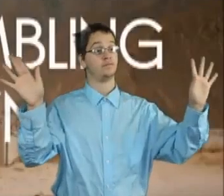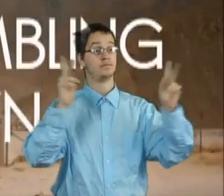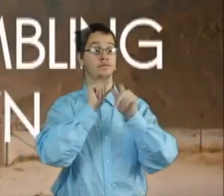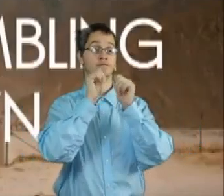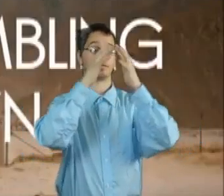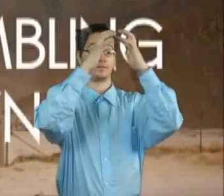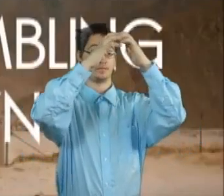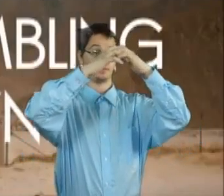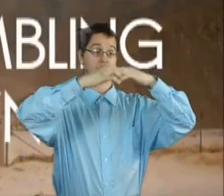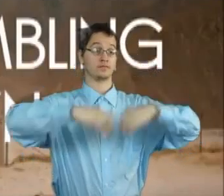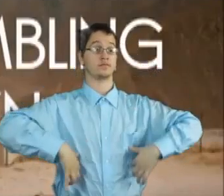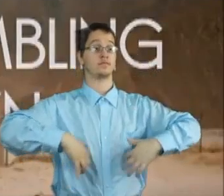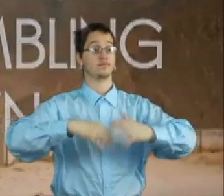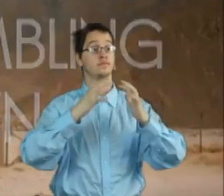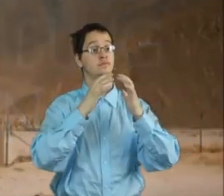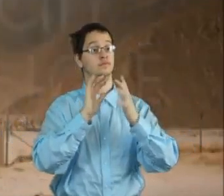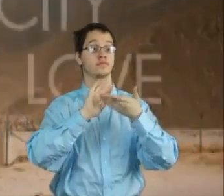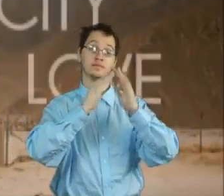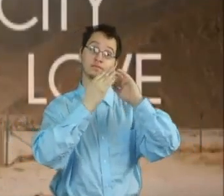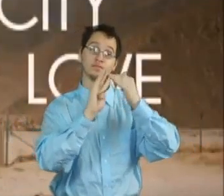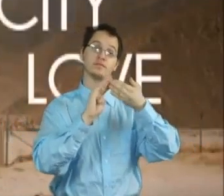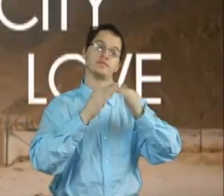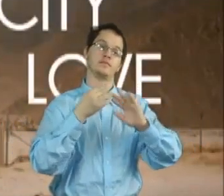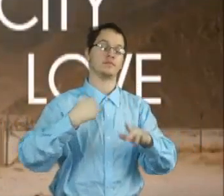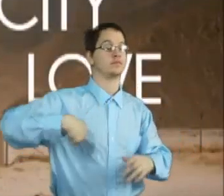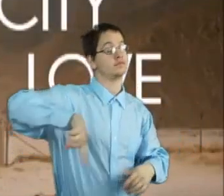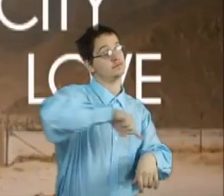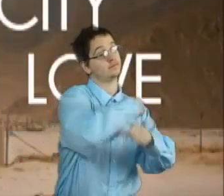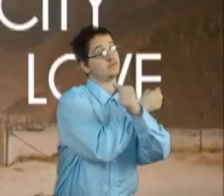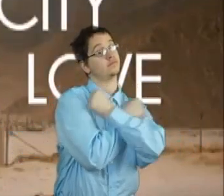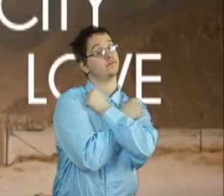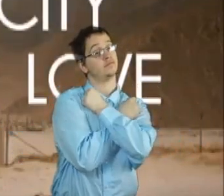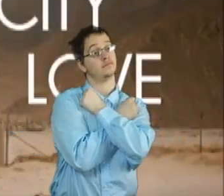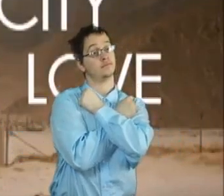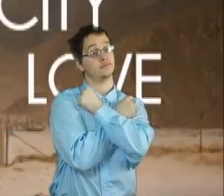walls kept tumbling down in the city that we love